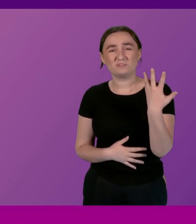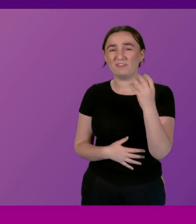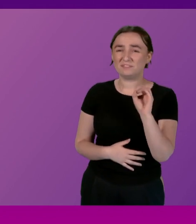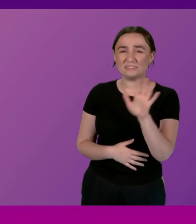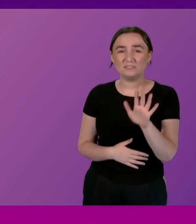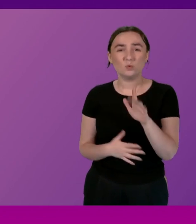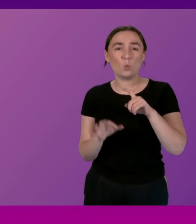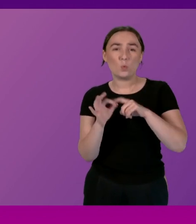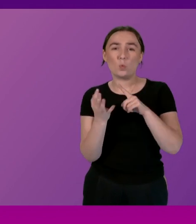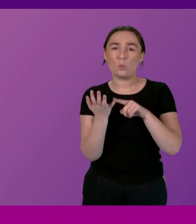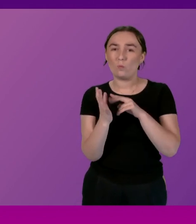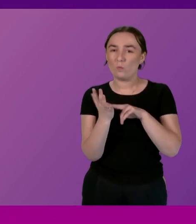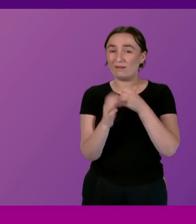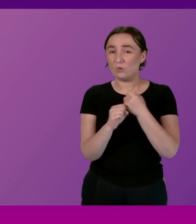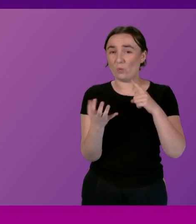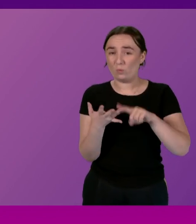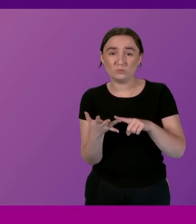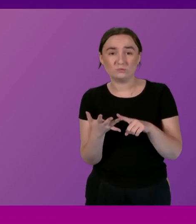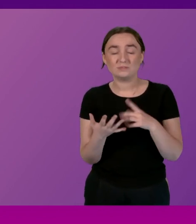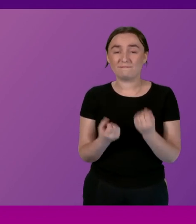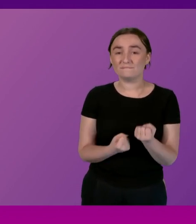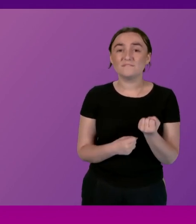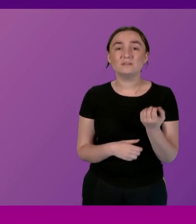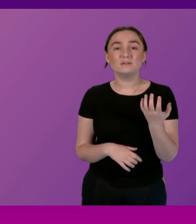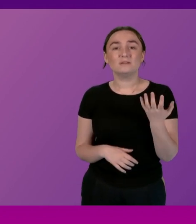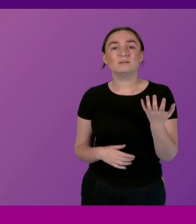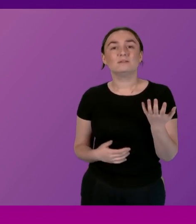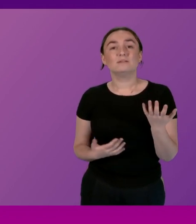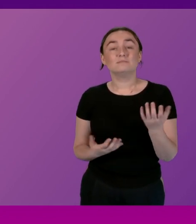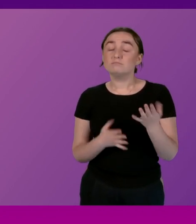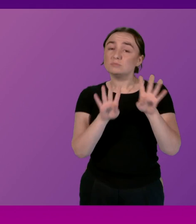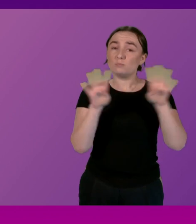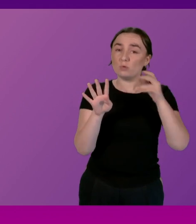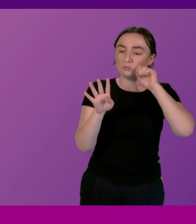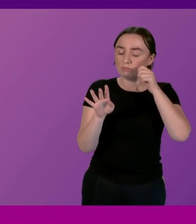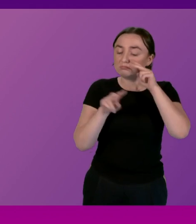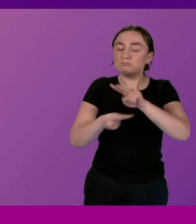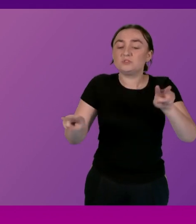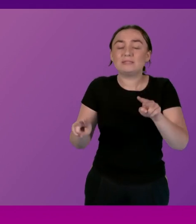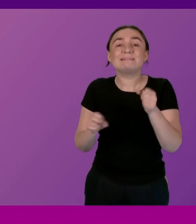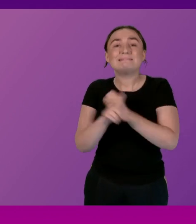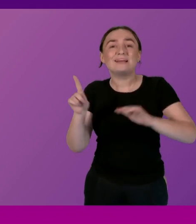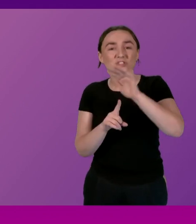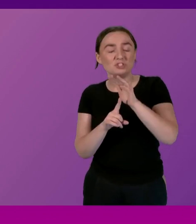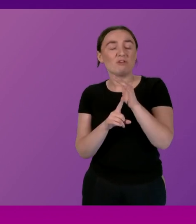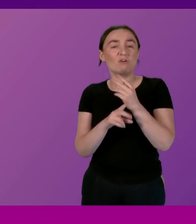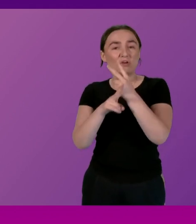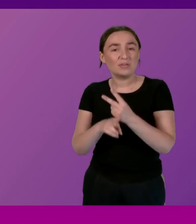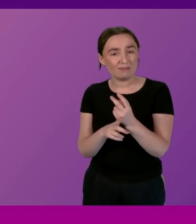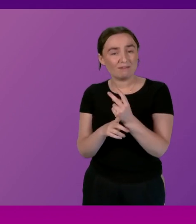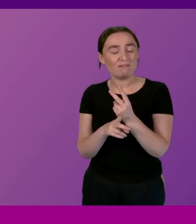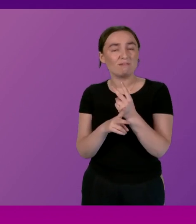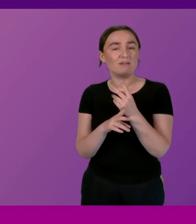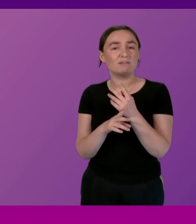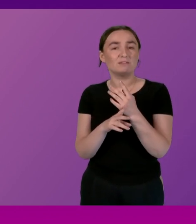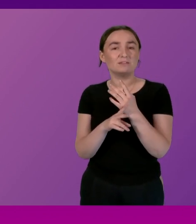increasing number of commissioners as we'll see this very day and a board to oversee the national care service that's a